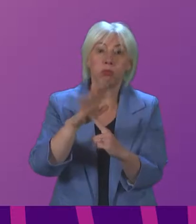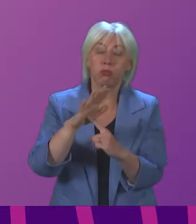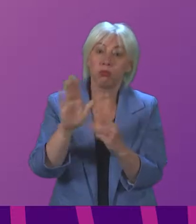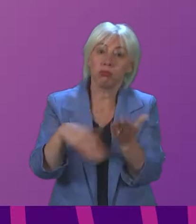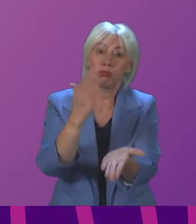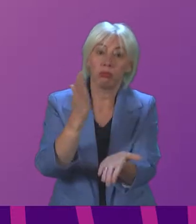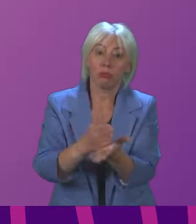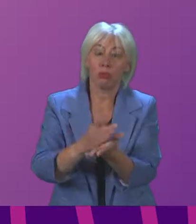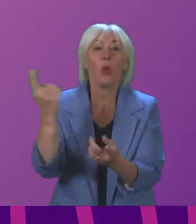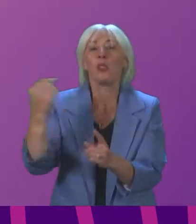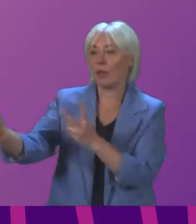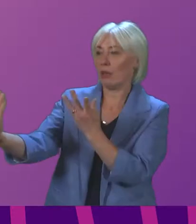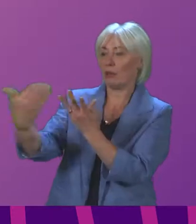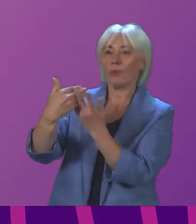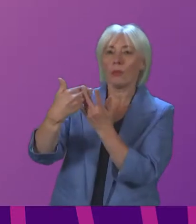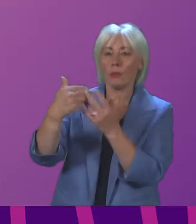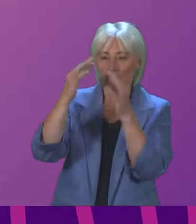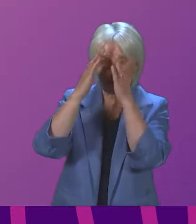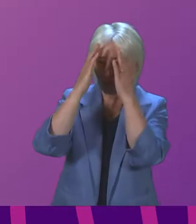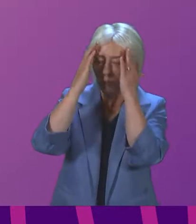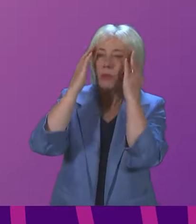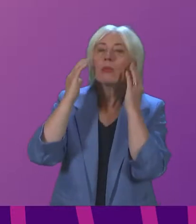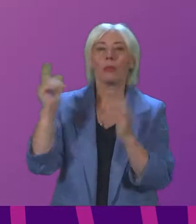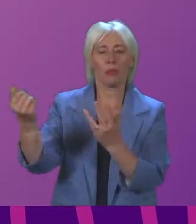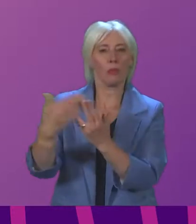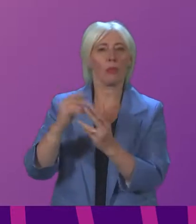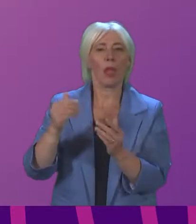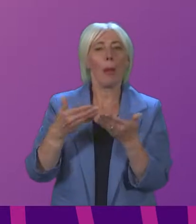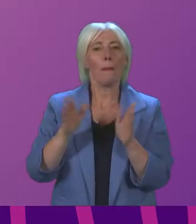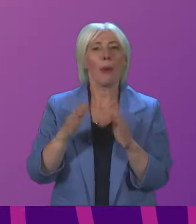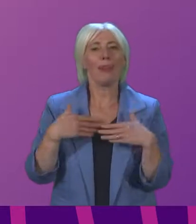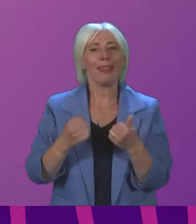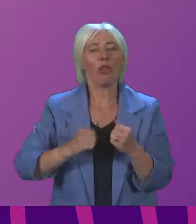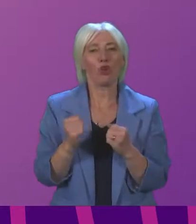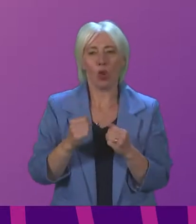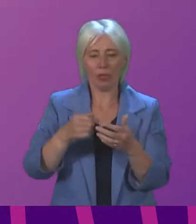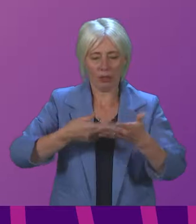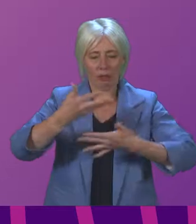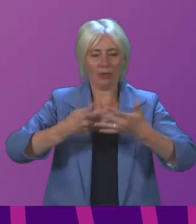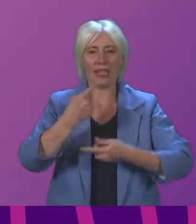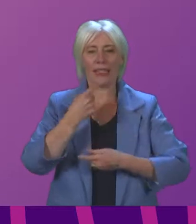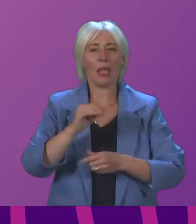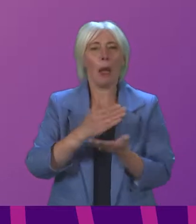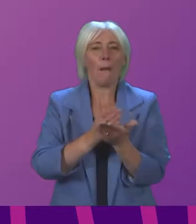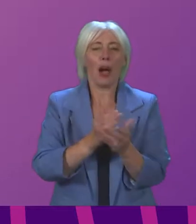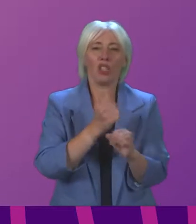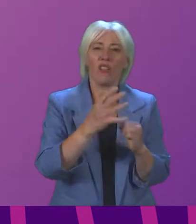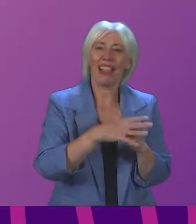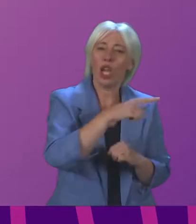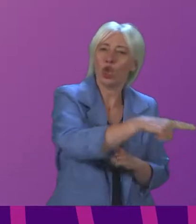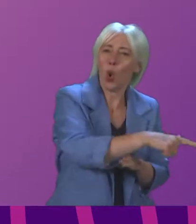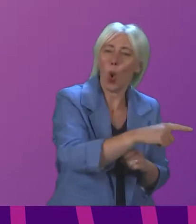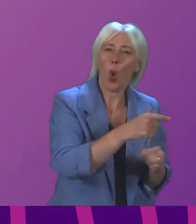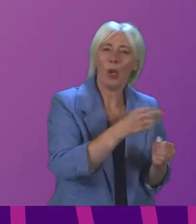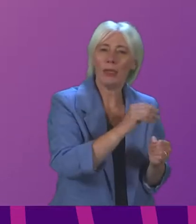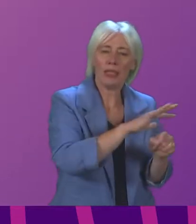Of course... Sandish Goulhani. Thank you. Figures by Public Health Scotland yesterday show that parts of Glasgow, such as Finiston, Kelvin